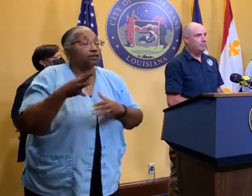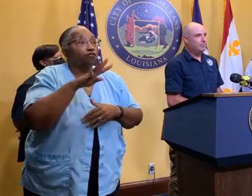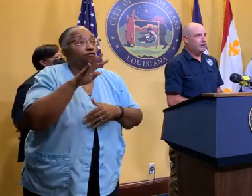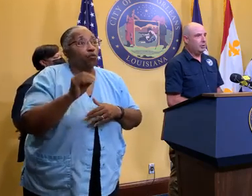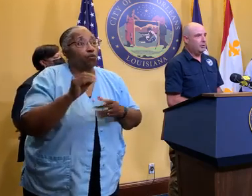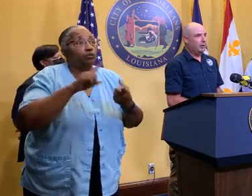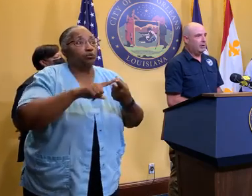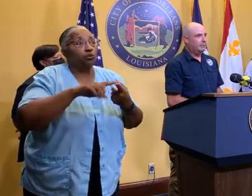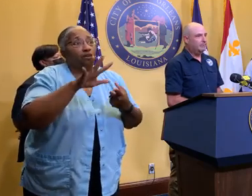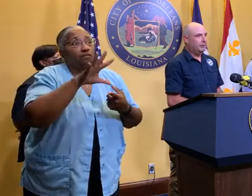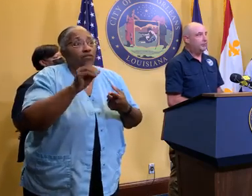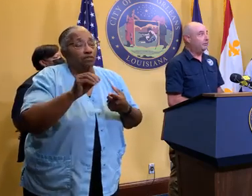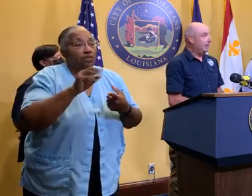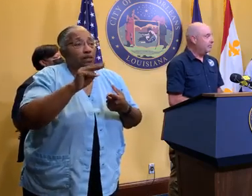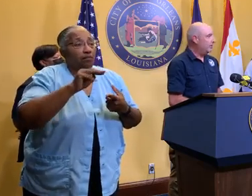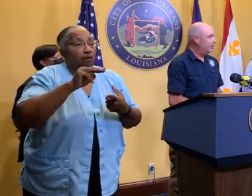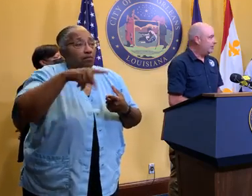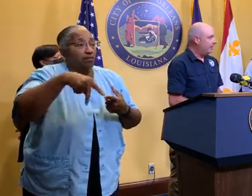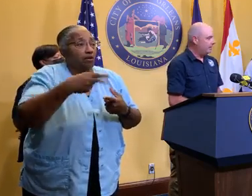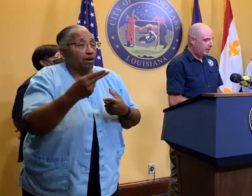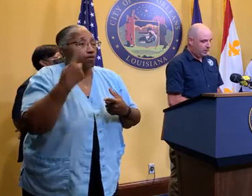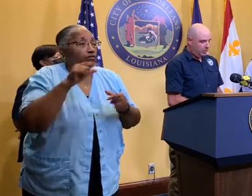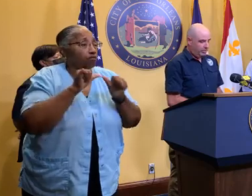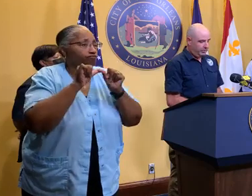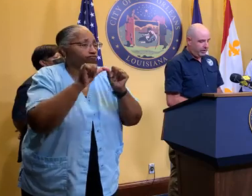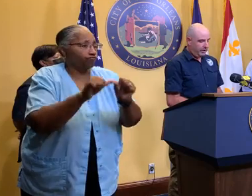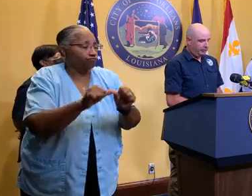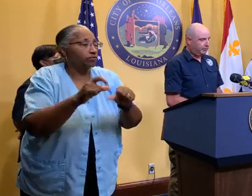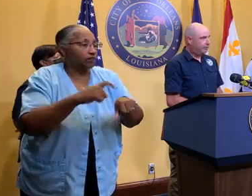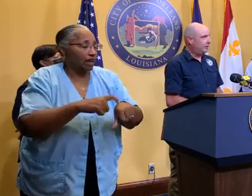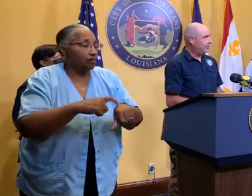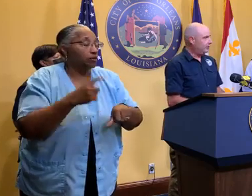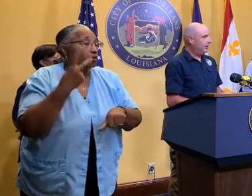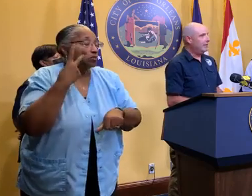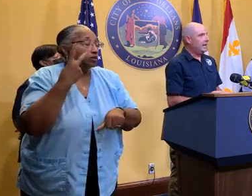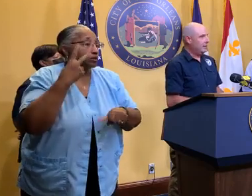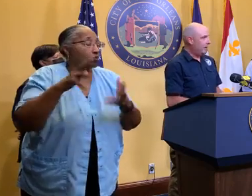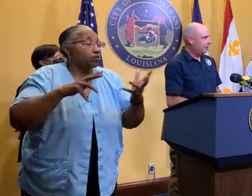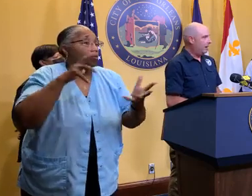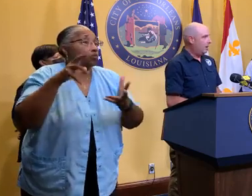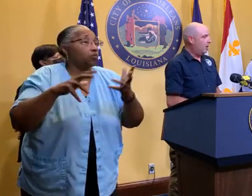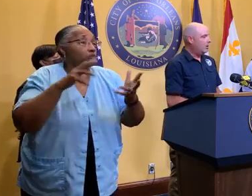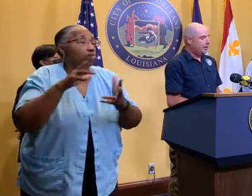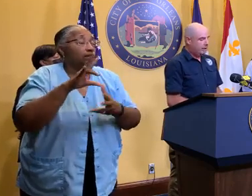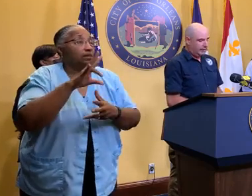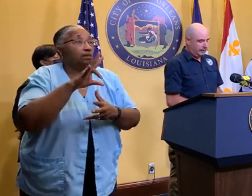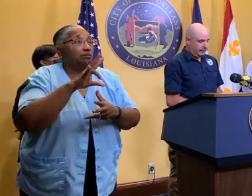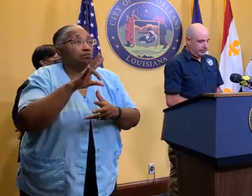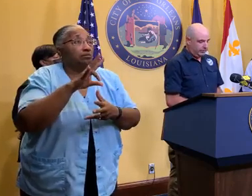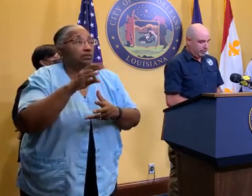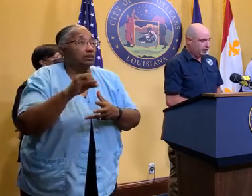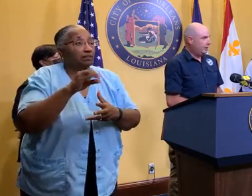you know, a sustained period of time. We saw gusts 77 to 80 miles an hour.